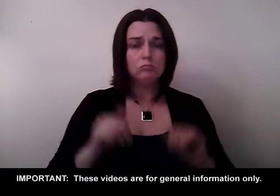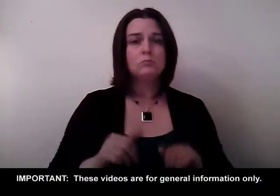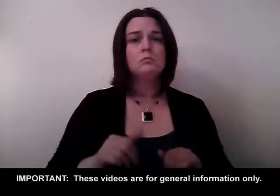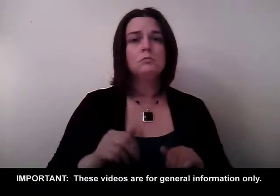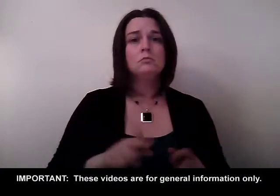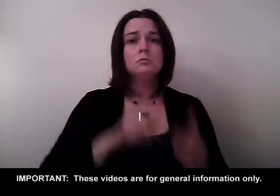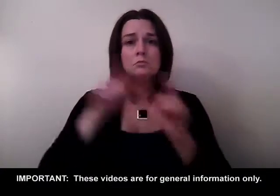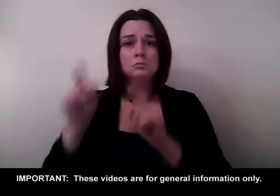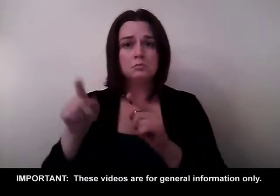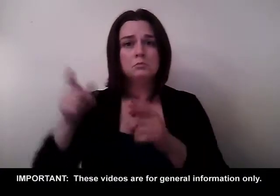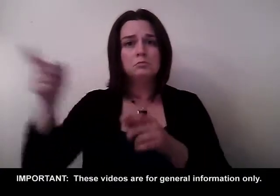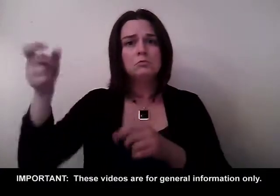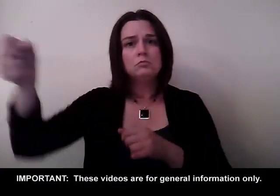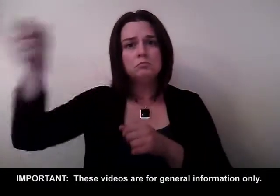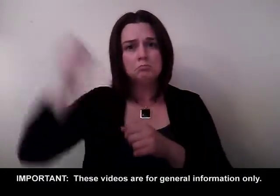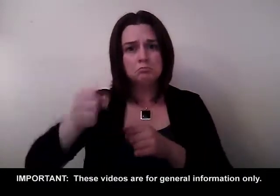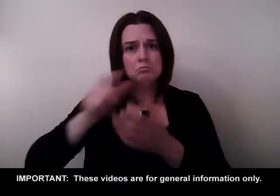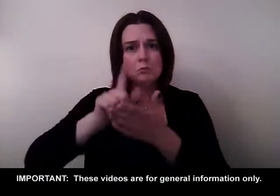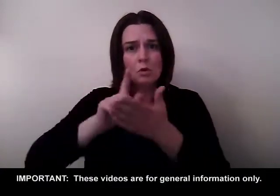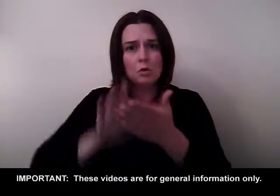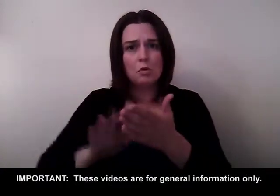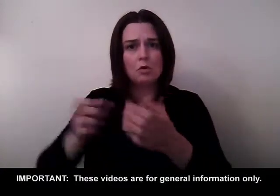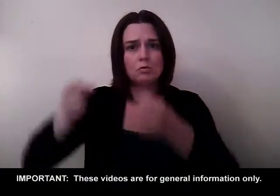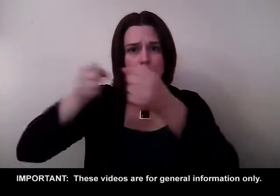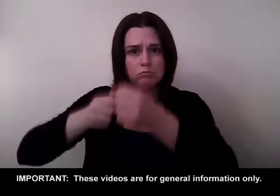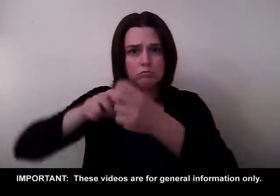These videos are for general information only.